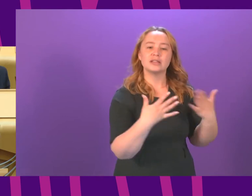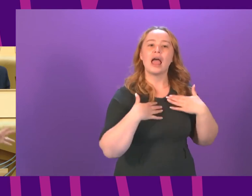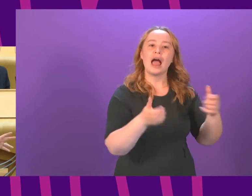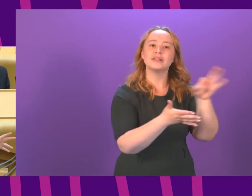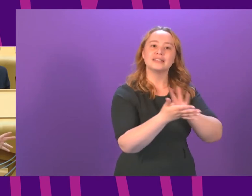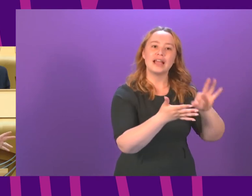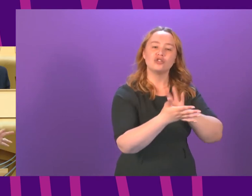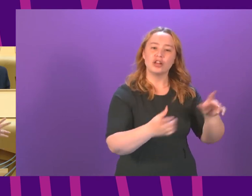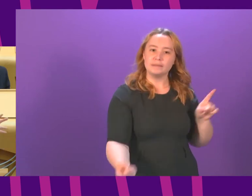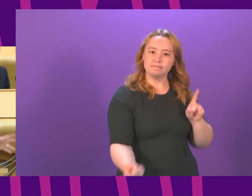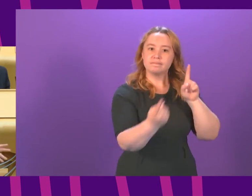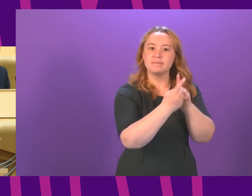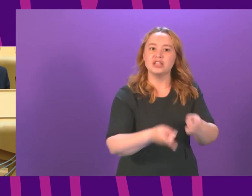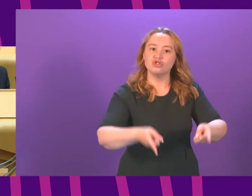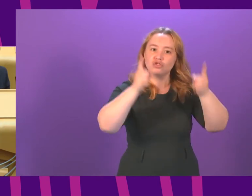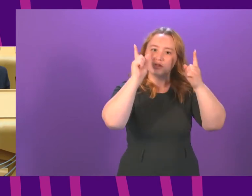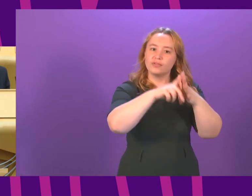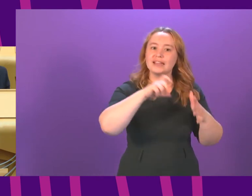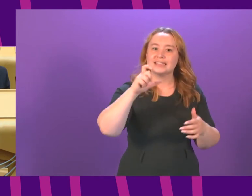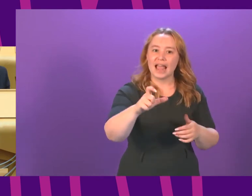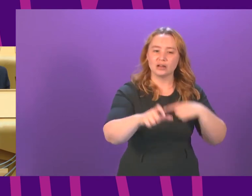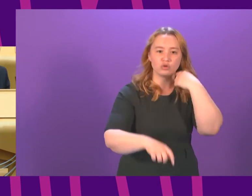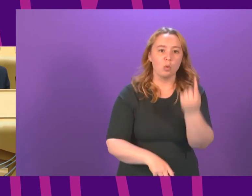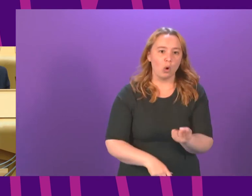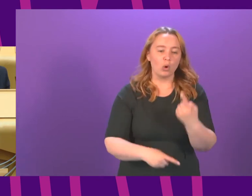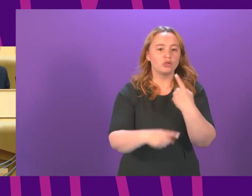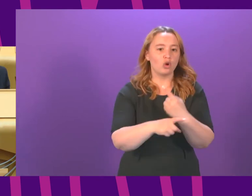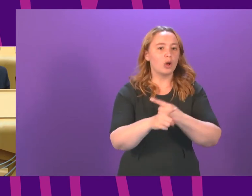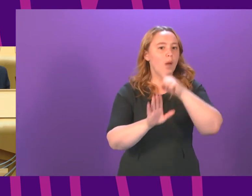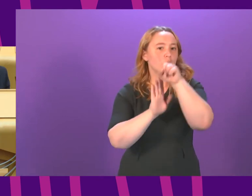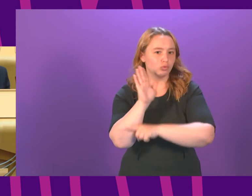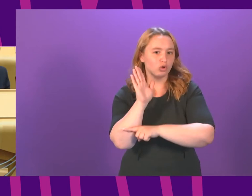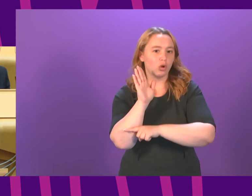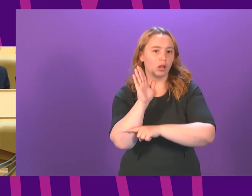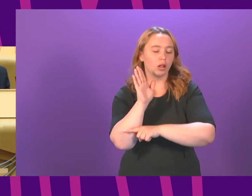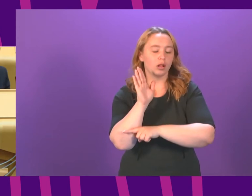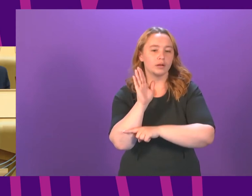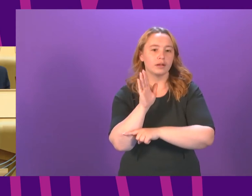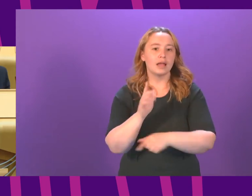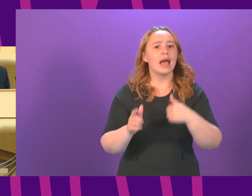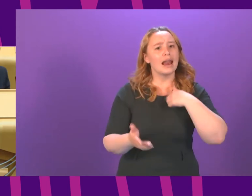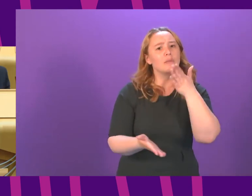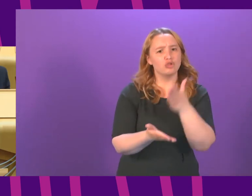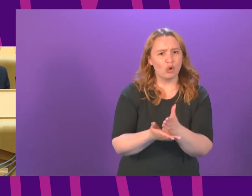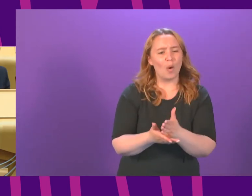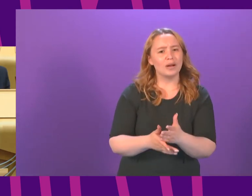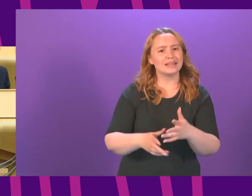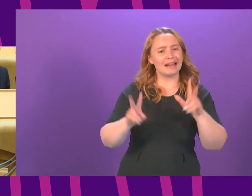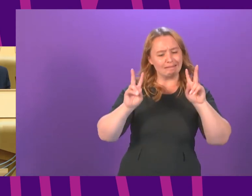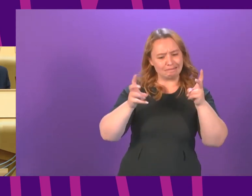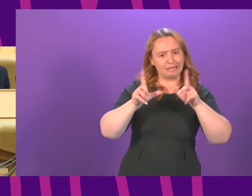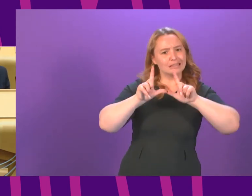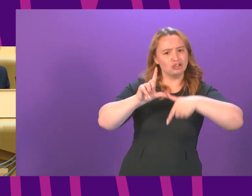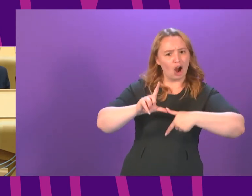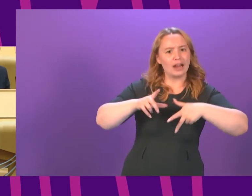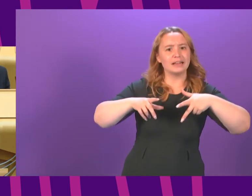with all health board chief executives tomorrow to talk about the importance of that as well as the wider issue I certainly am sure it is very technical in many respects but I am